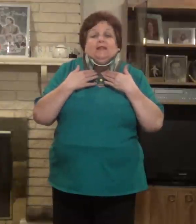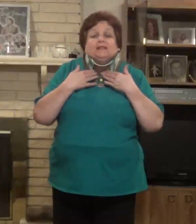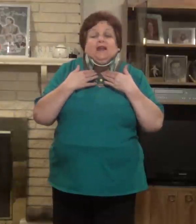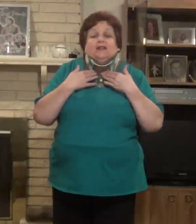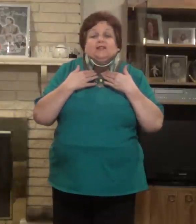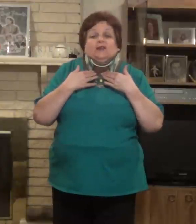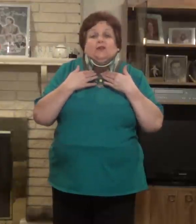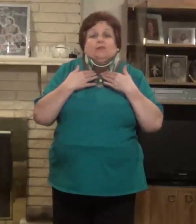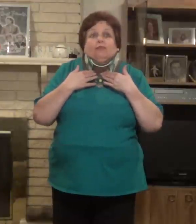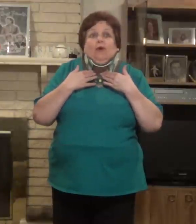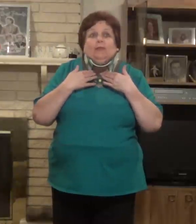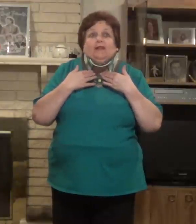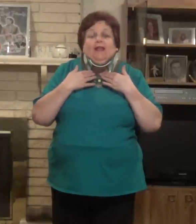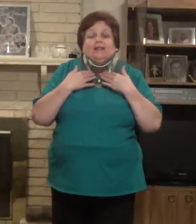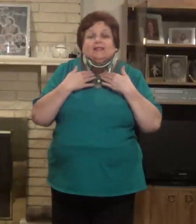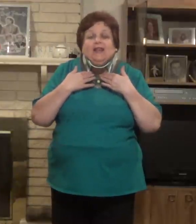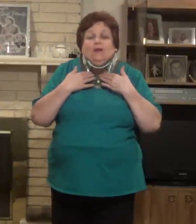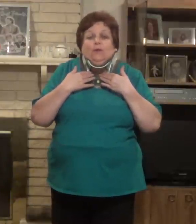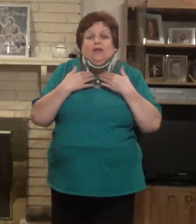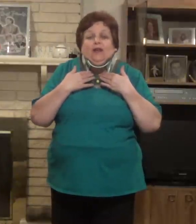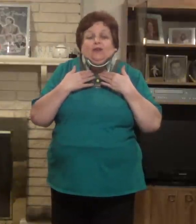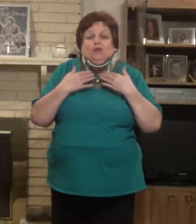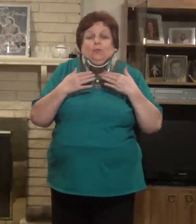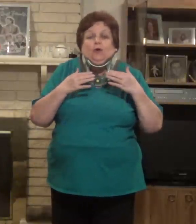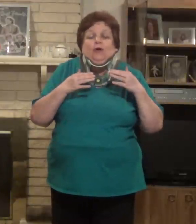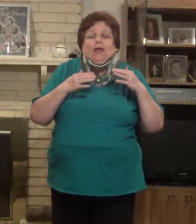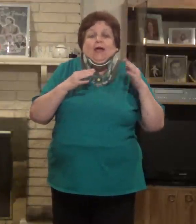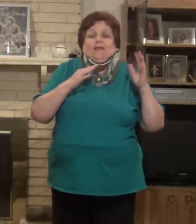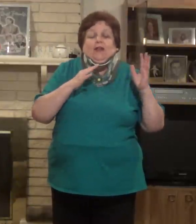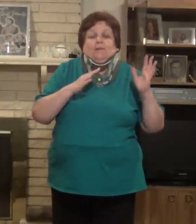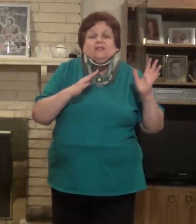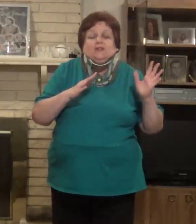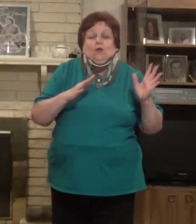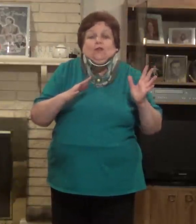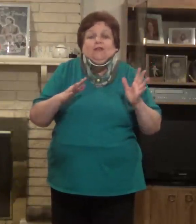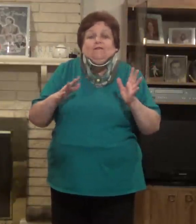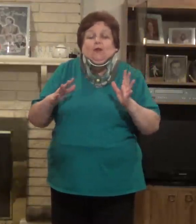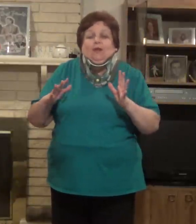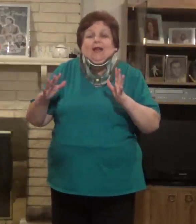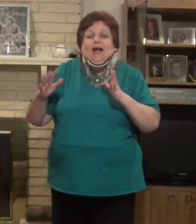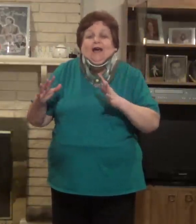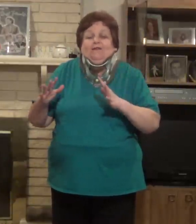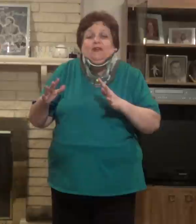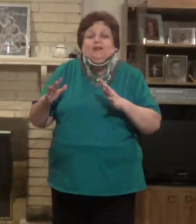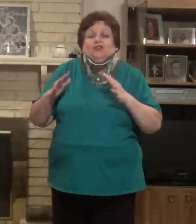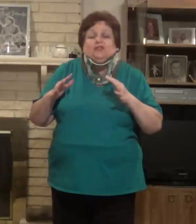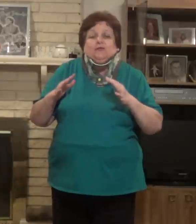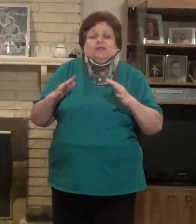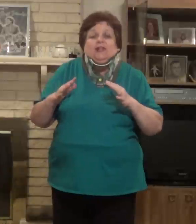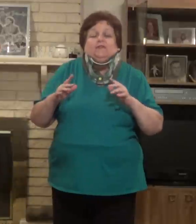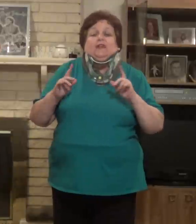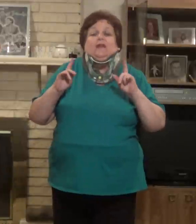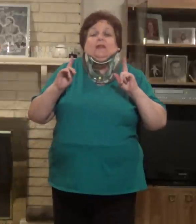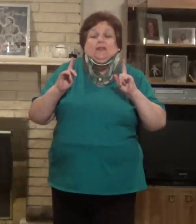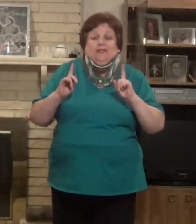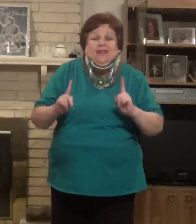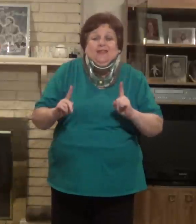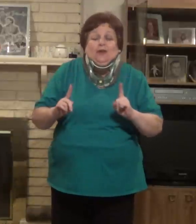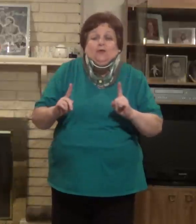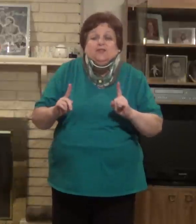this until probably like the second week in October and then I'm slowly veering out of it just for safety. The thing that hurts